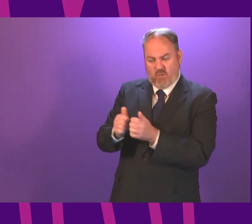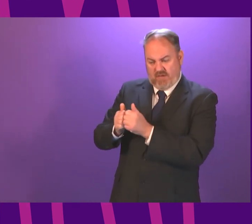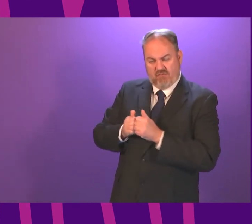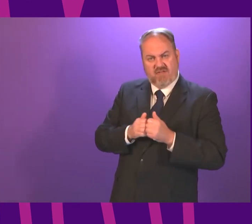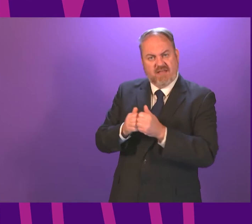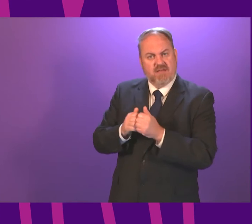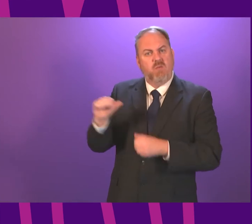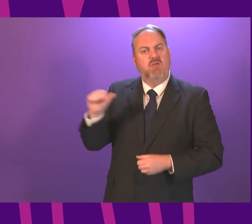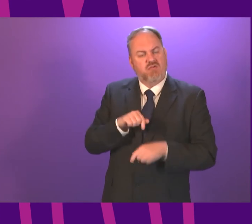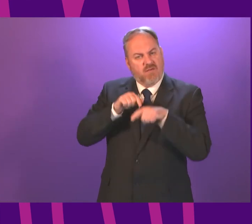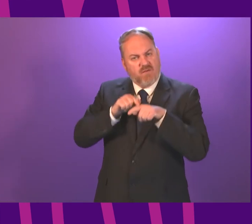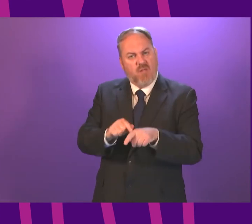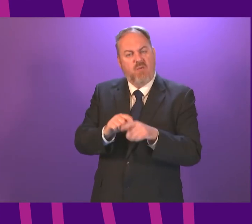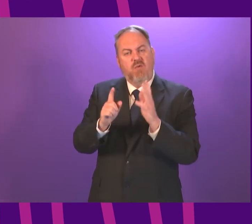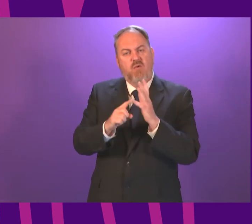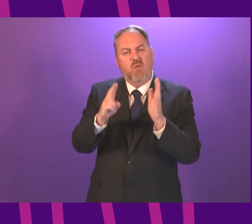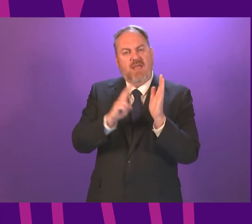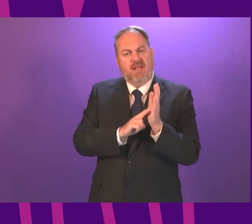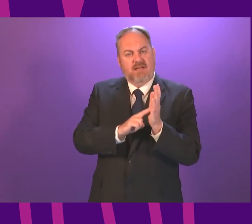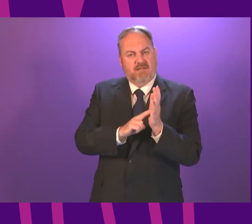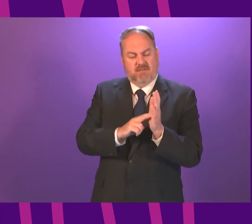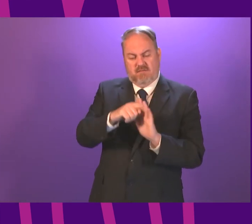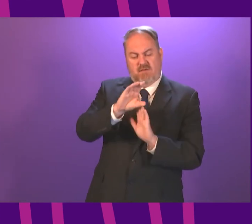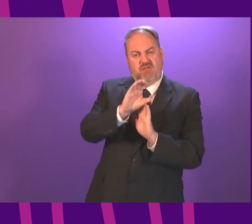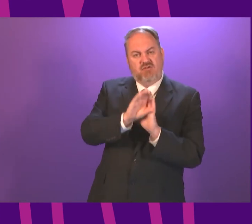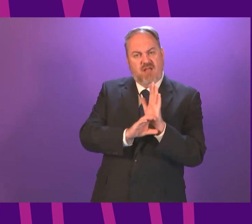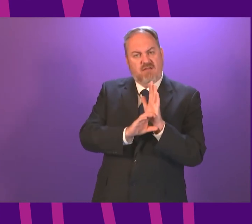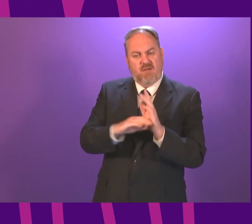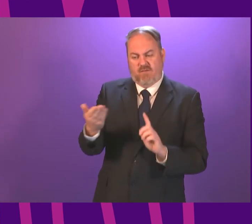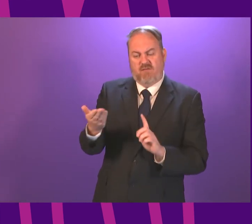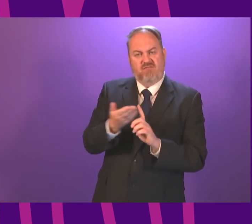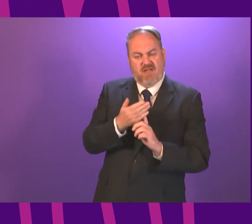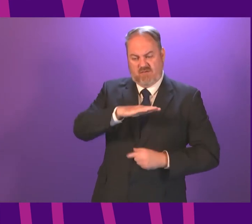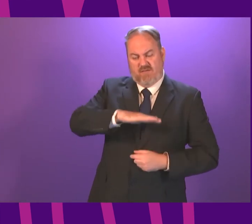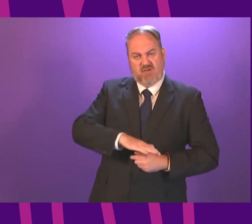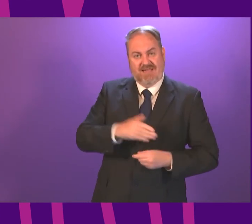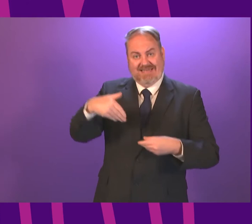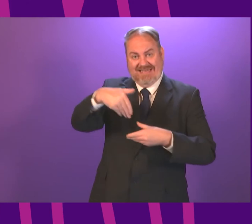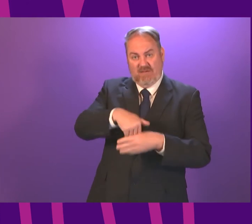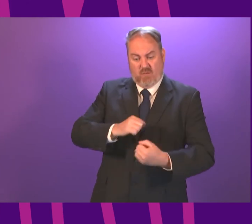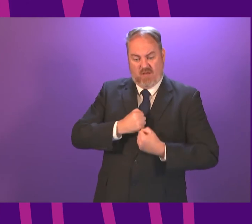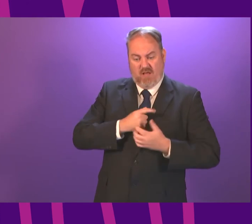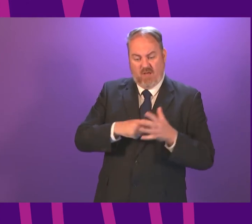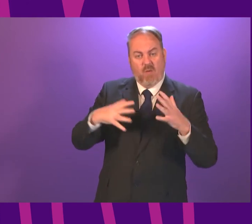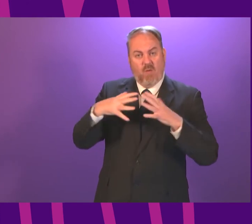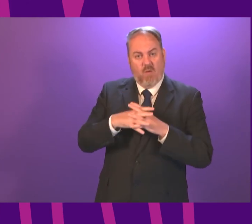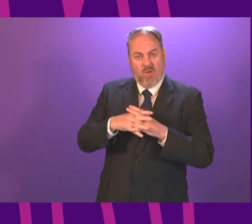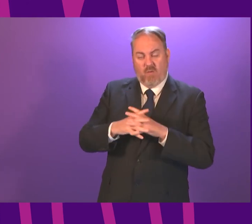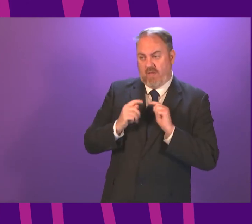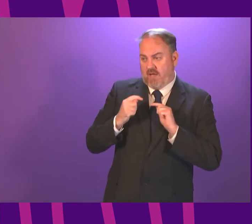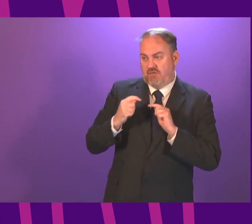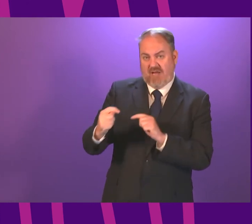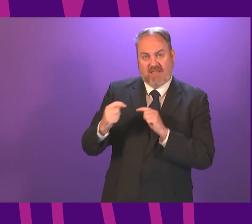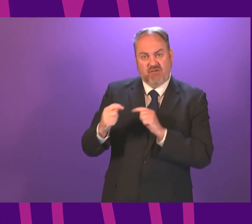incorporate the UN Convention on the Rights of the Child into domestic law. That is something that is being challenged in court by the